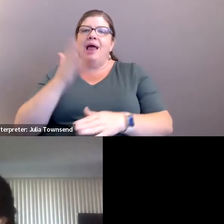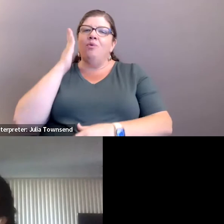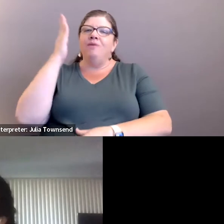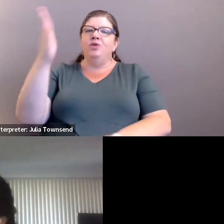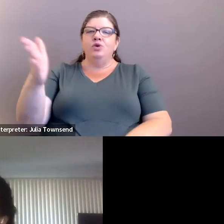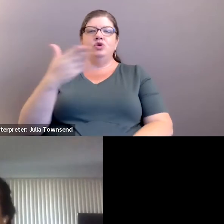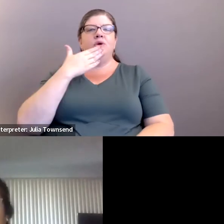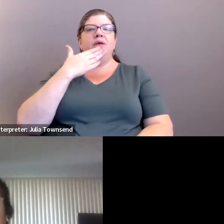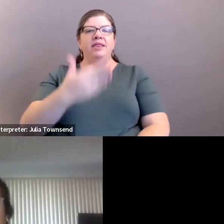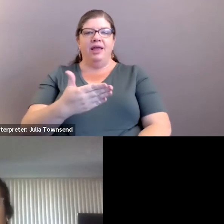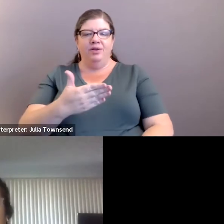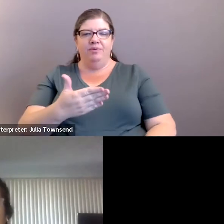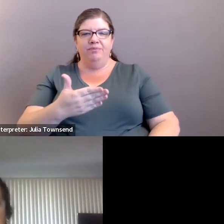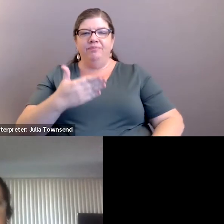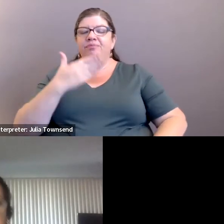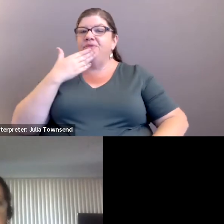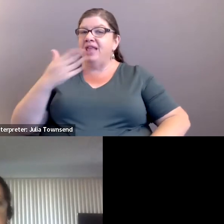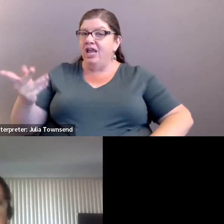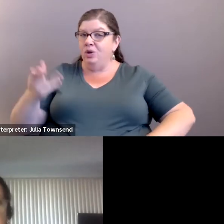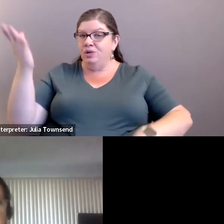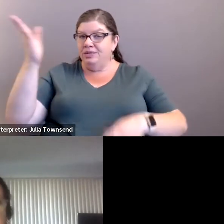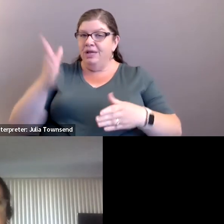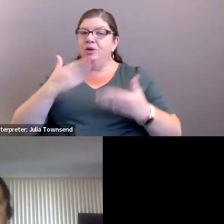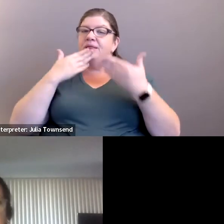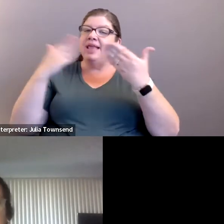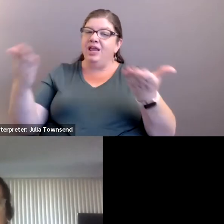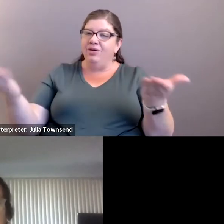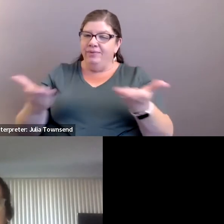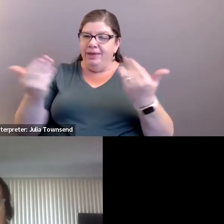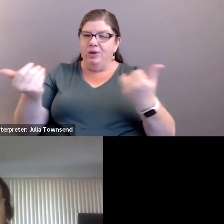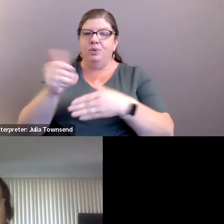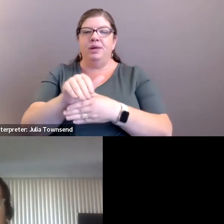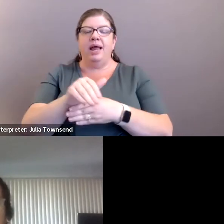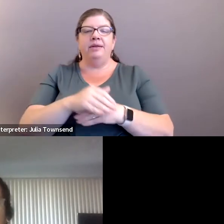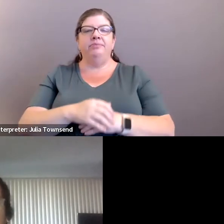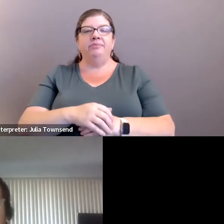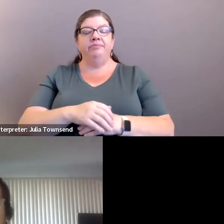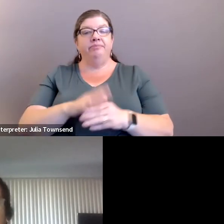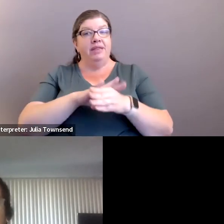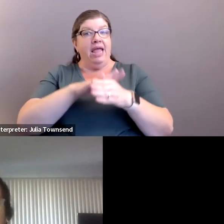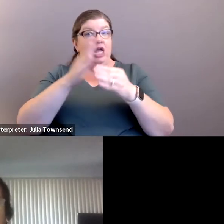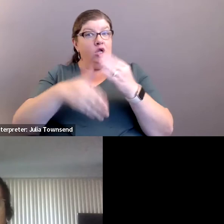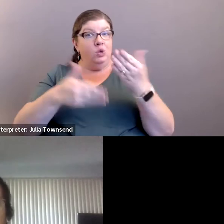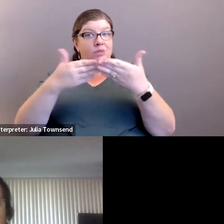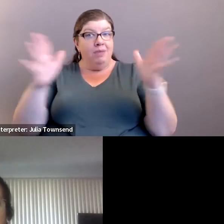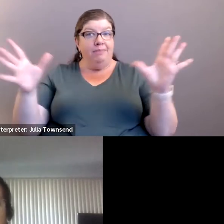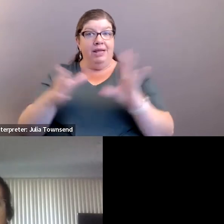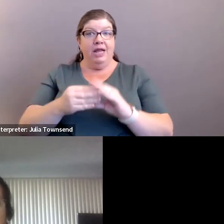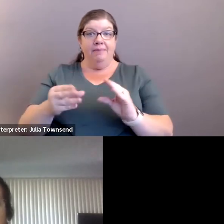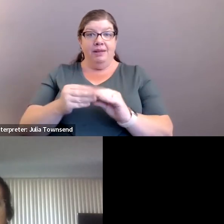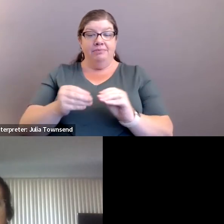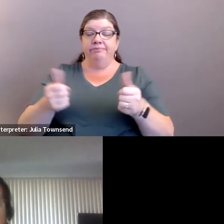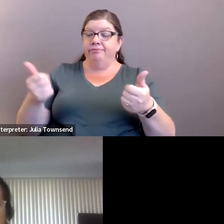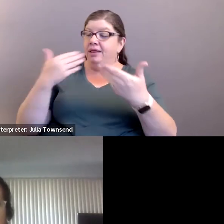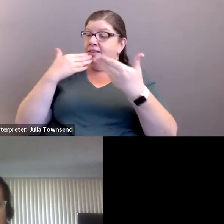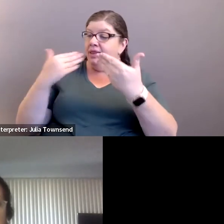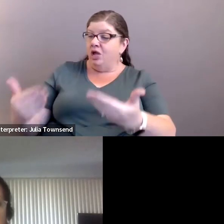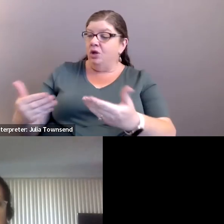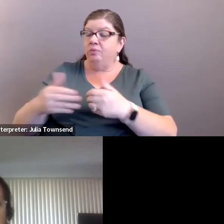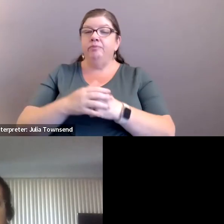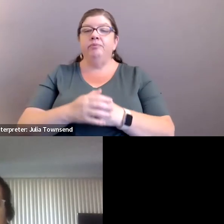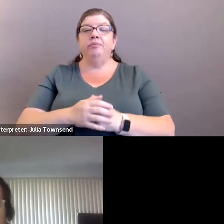Thank you. Thank you to our speakers. Thanks for being here tonight. That concludes public comment. Okay, thank you.